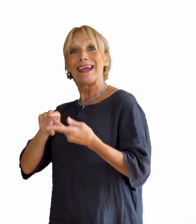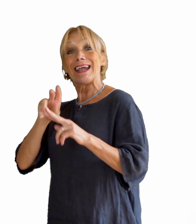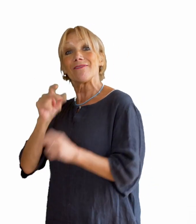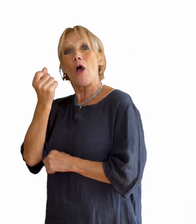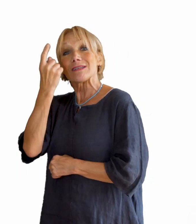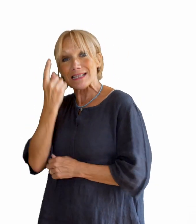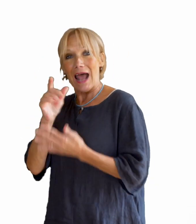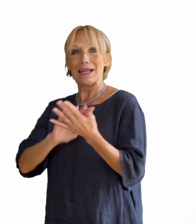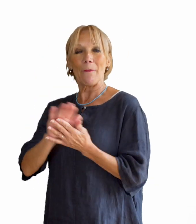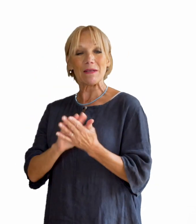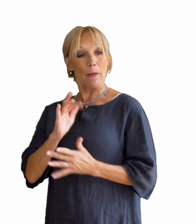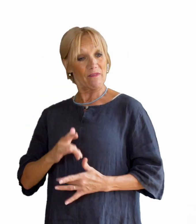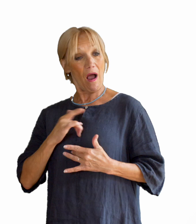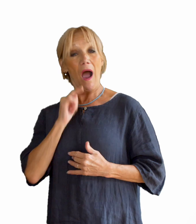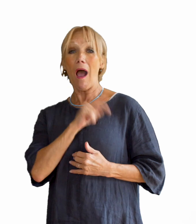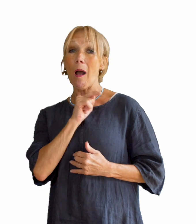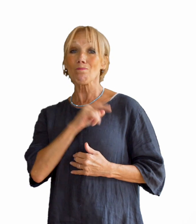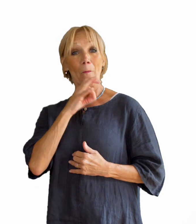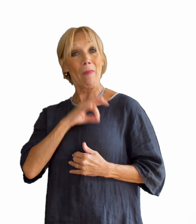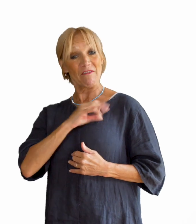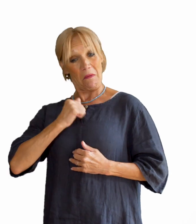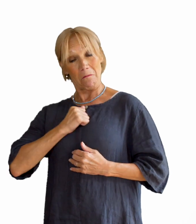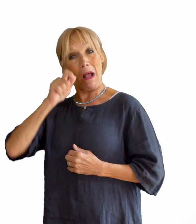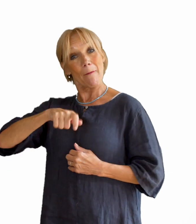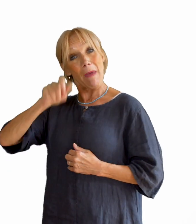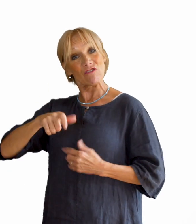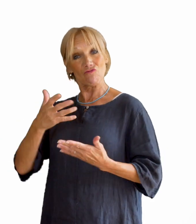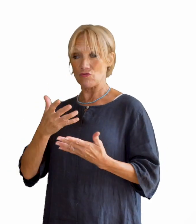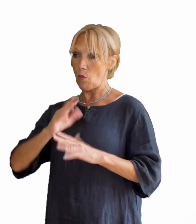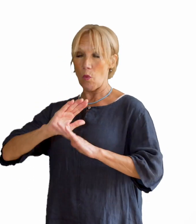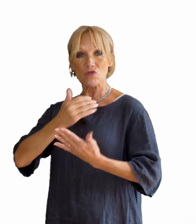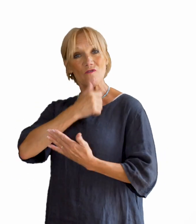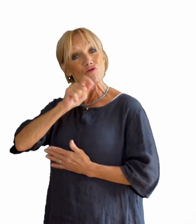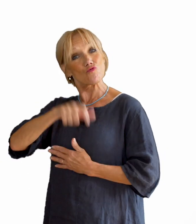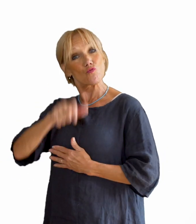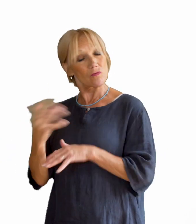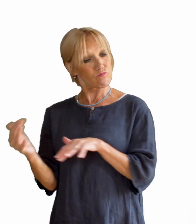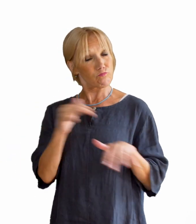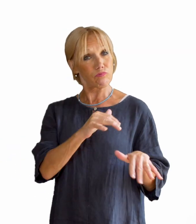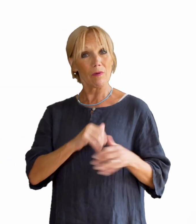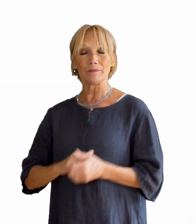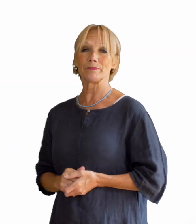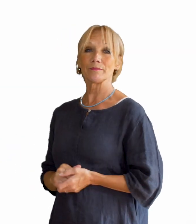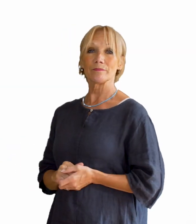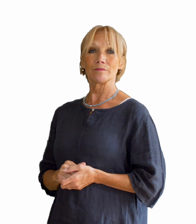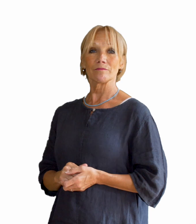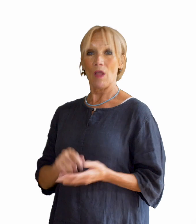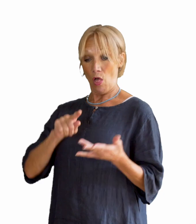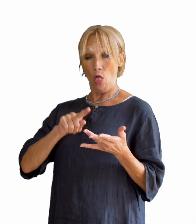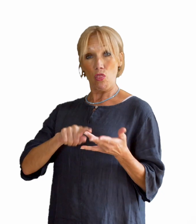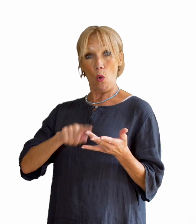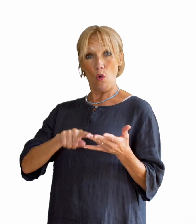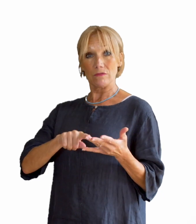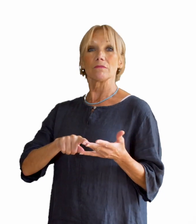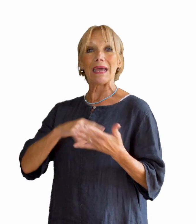that, then they may see the benefit of meeting centres for their own patients or service users. Third sector organisations,